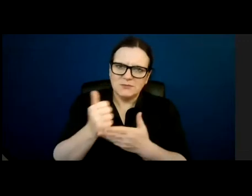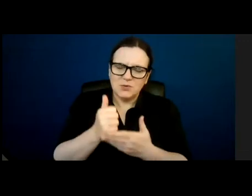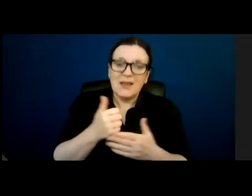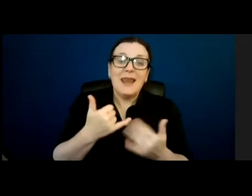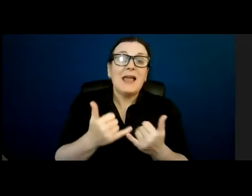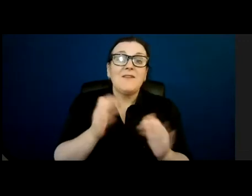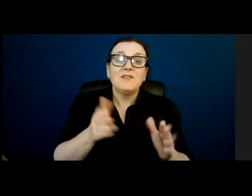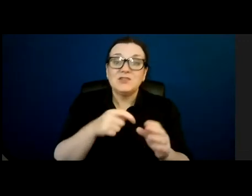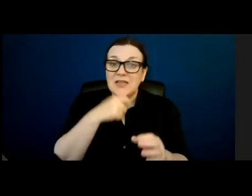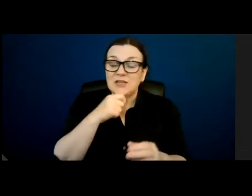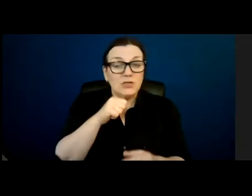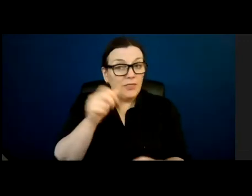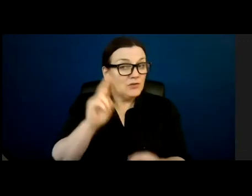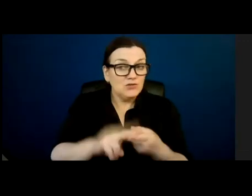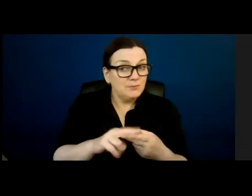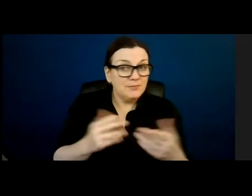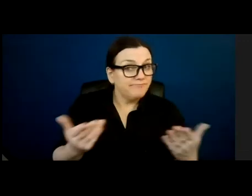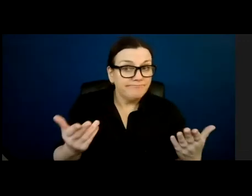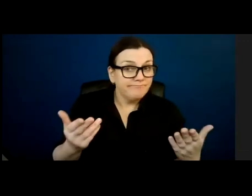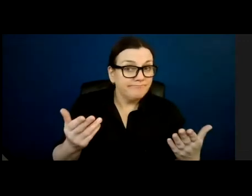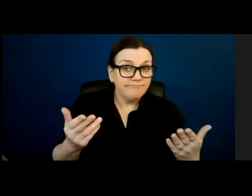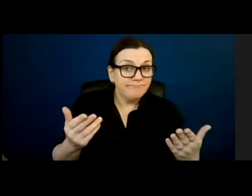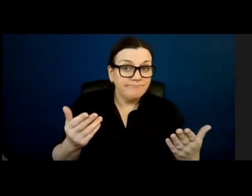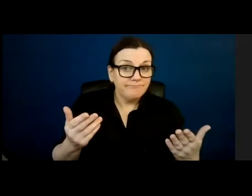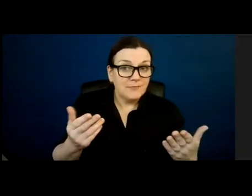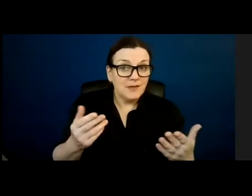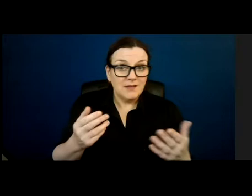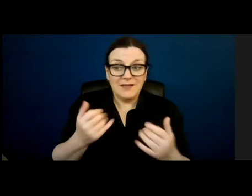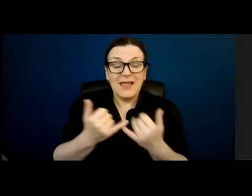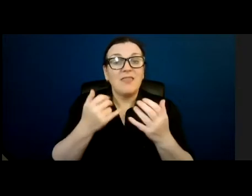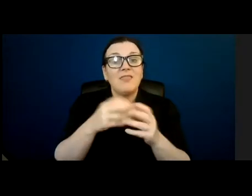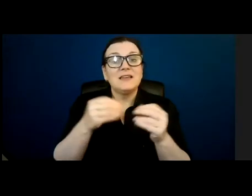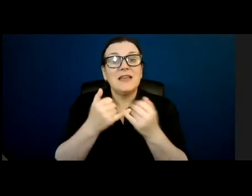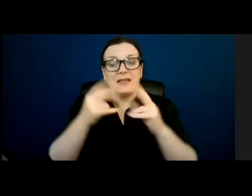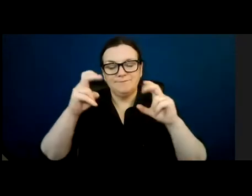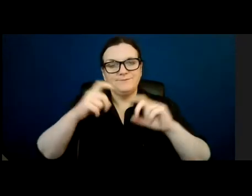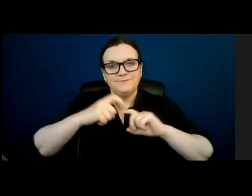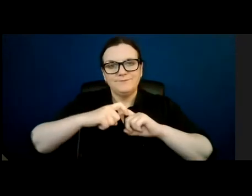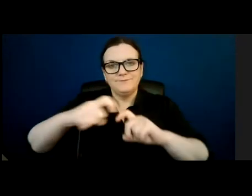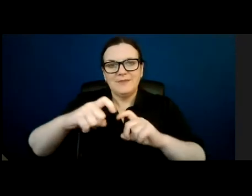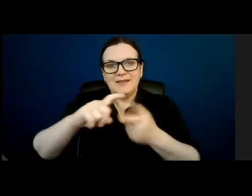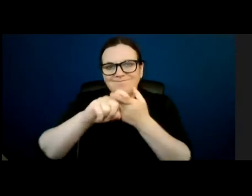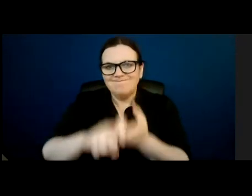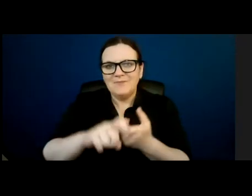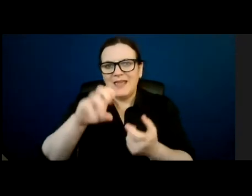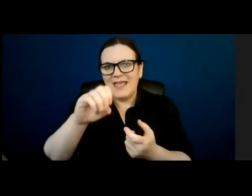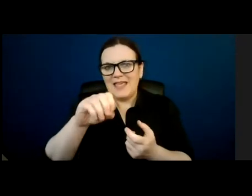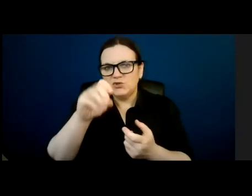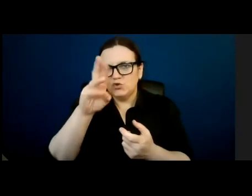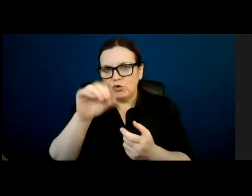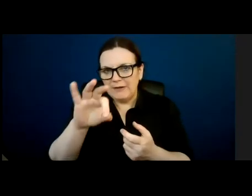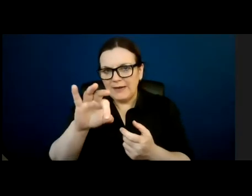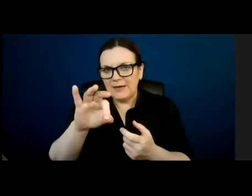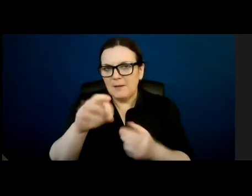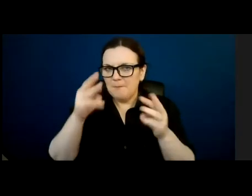these things are not cheap. Enduring power of attorney are, and again, that is something that must be taken